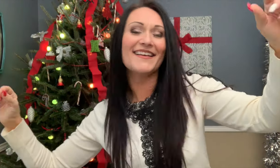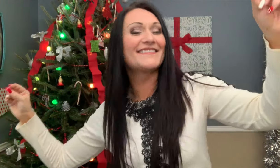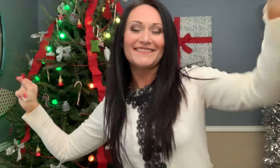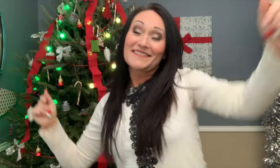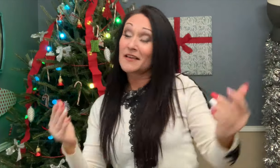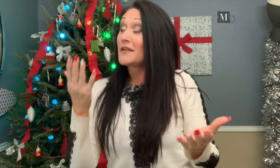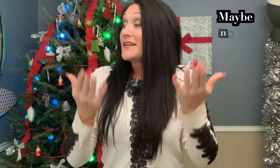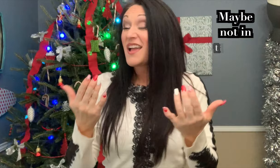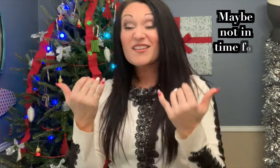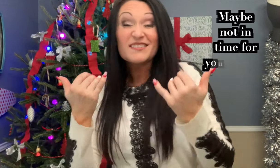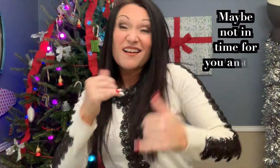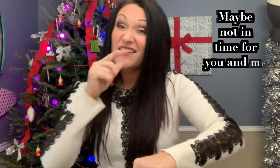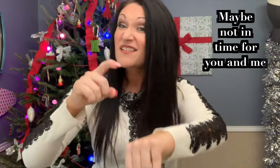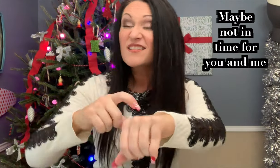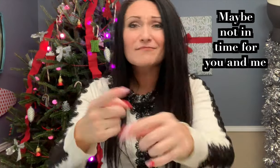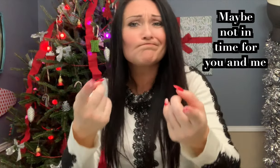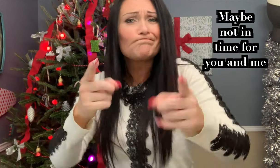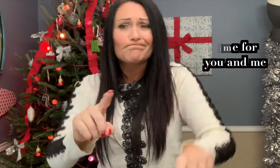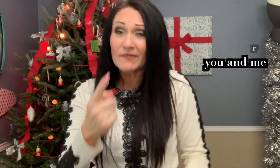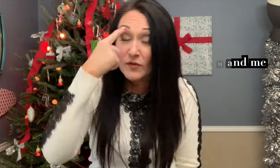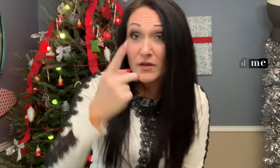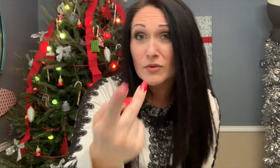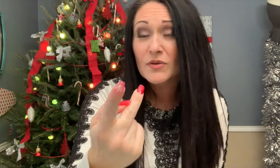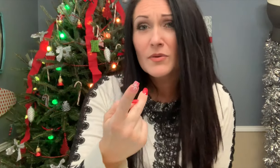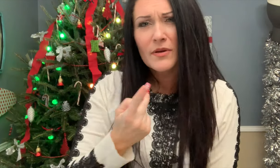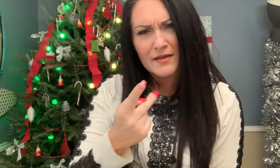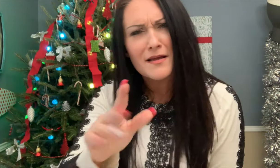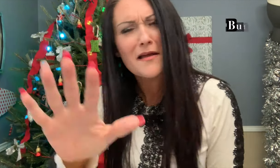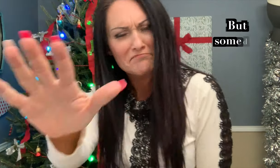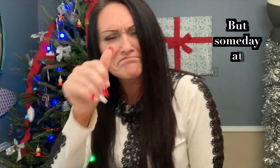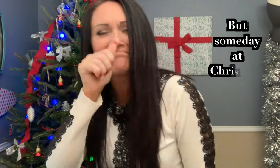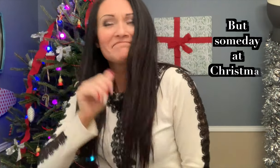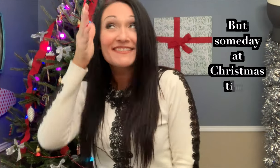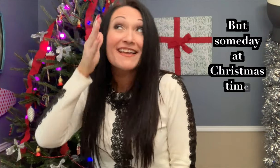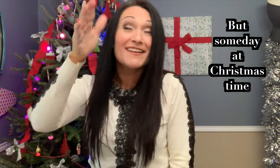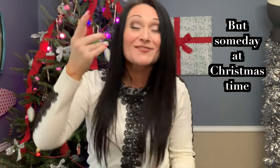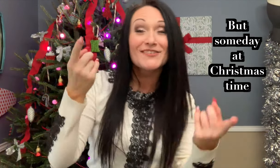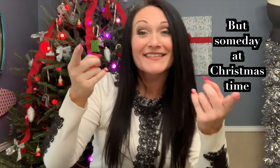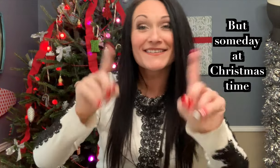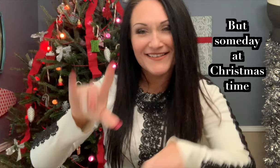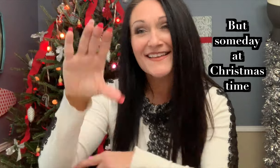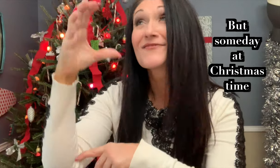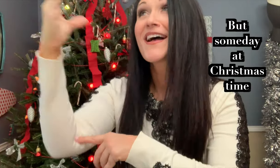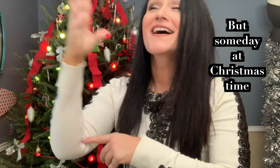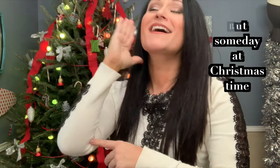Maybe not in time for you and me. But someday at Christmastime.